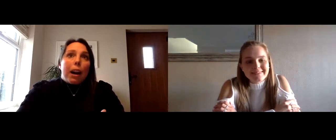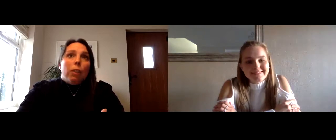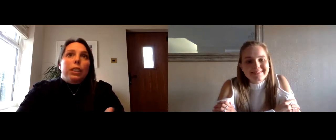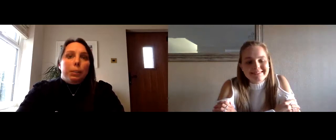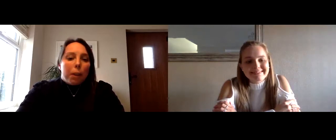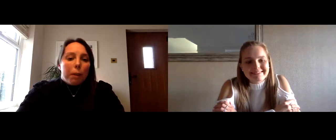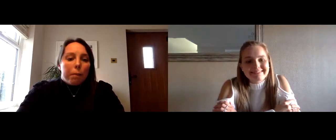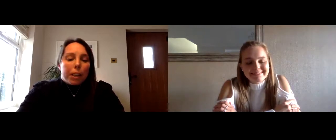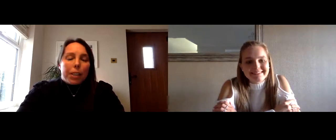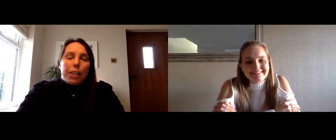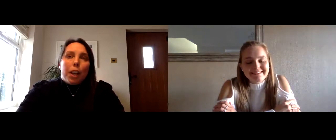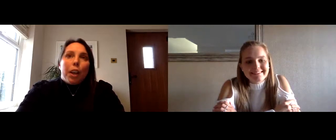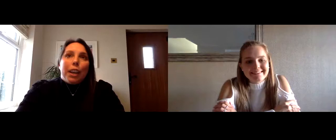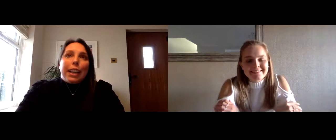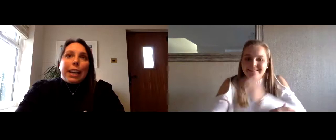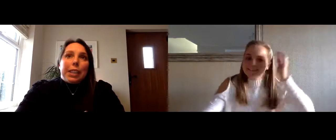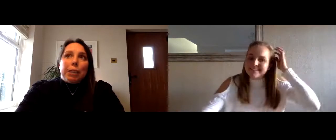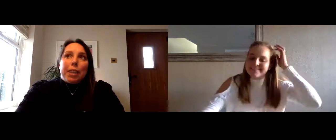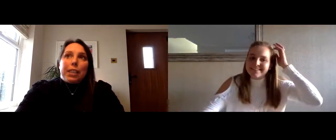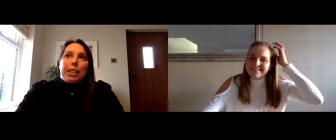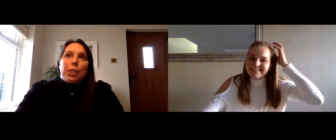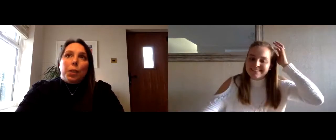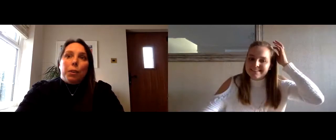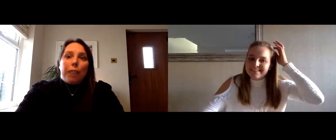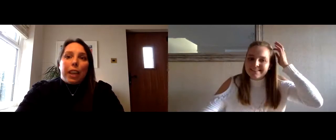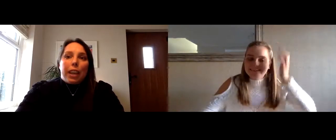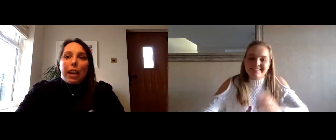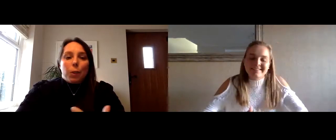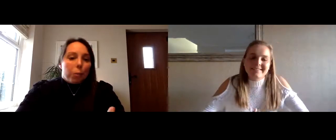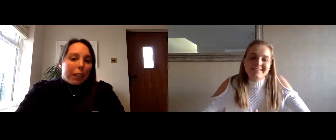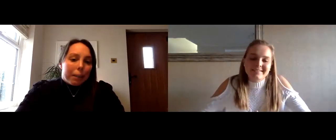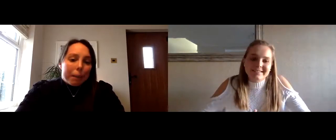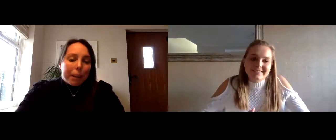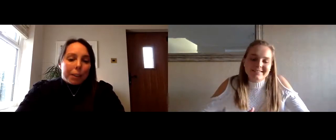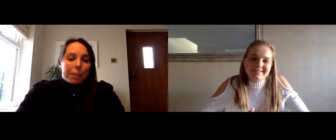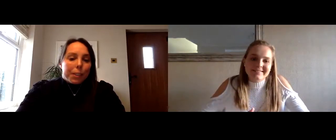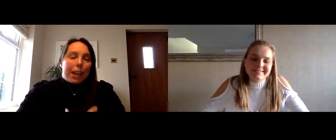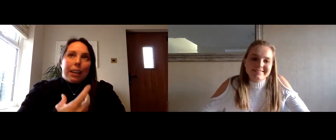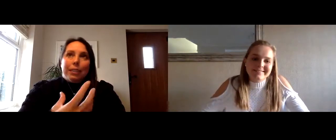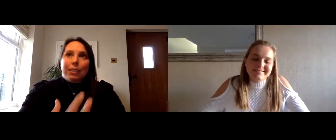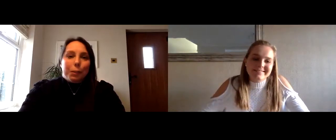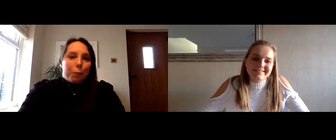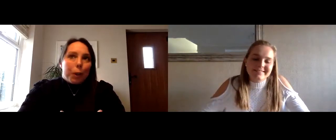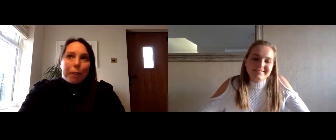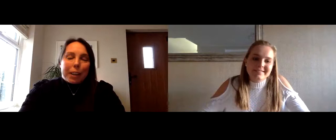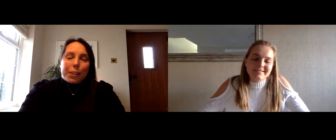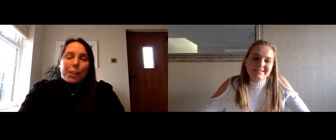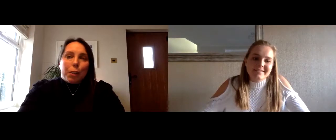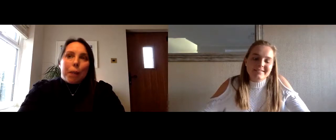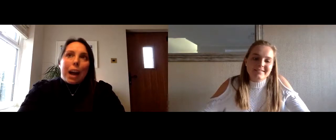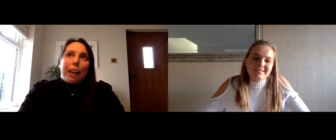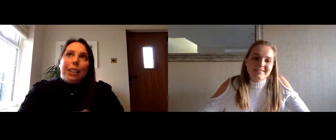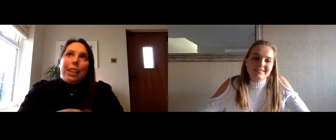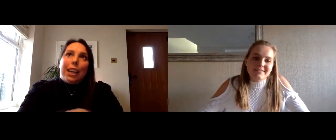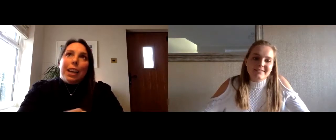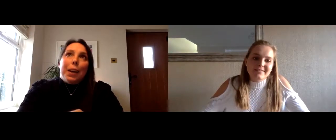of proudest moment because yes gymnastics taught me how to win olympic medals and world medals and